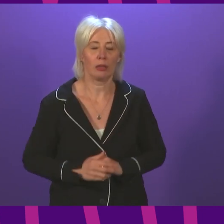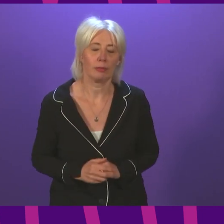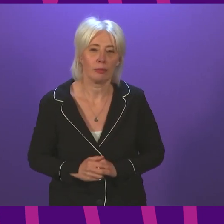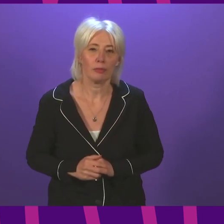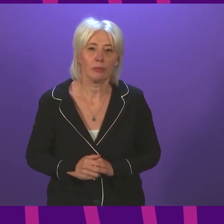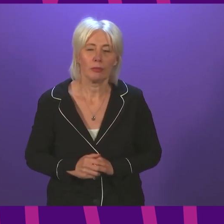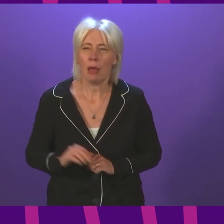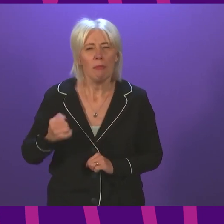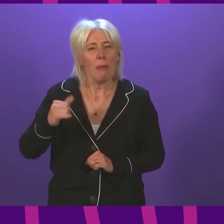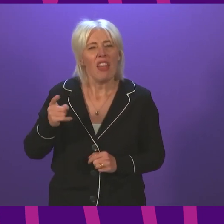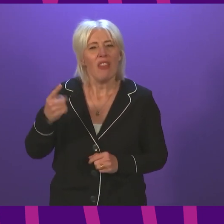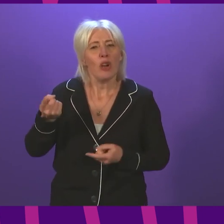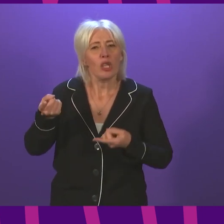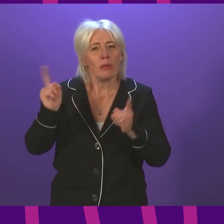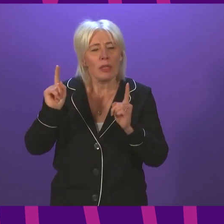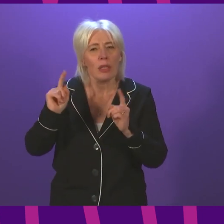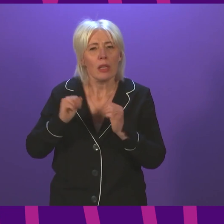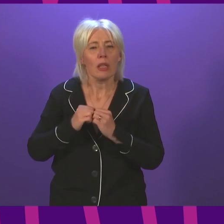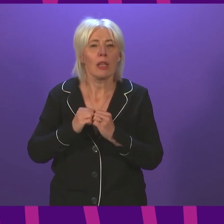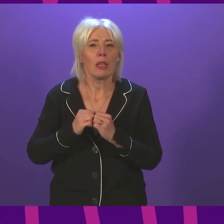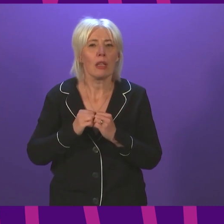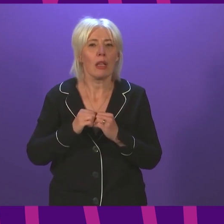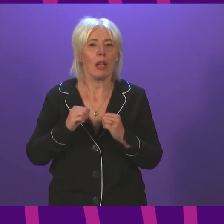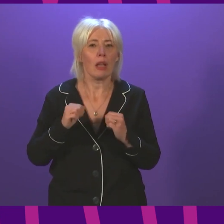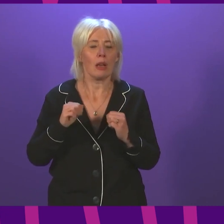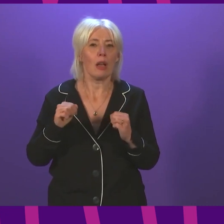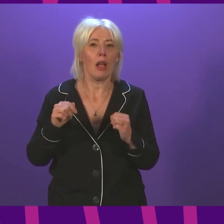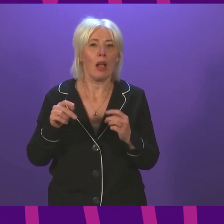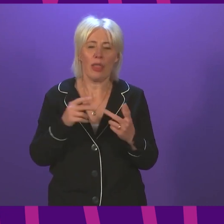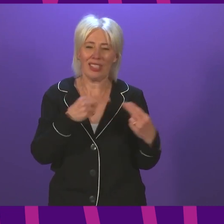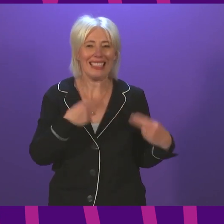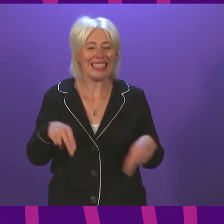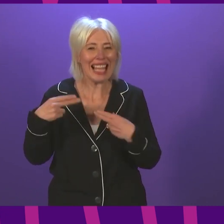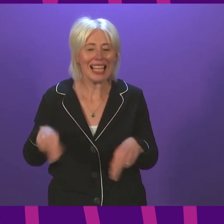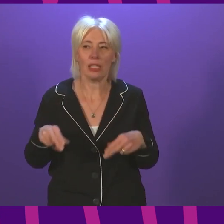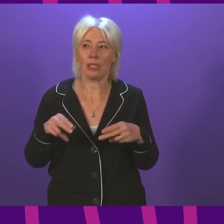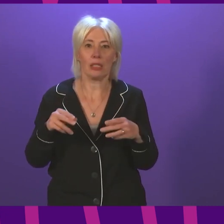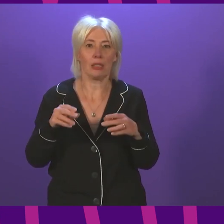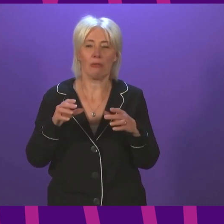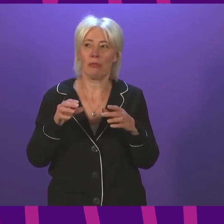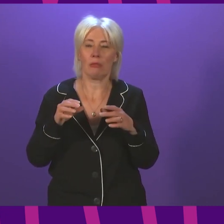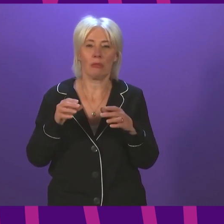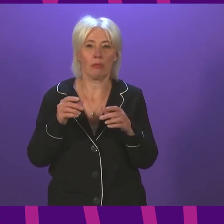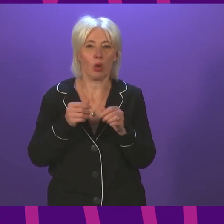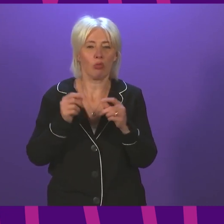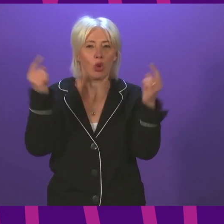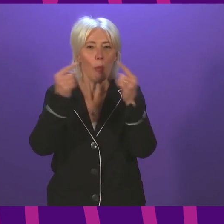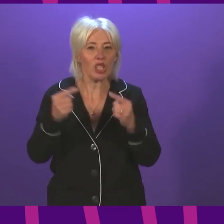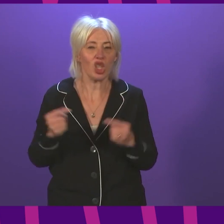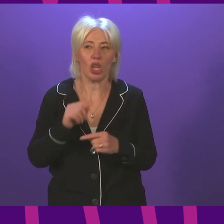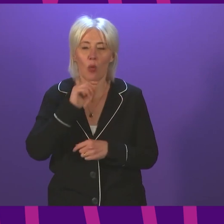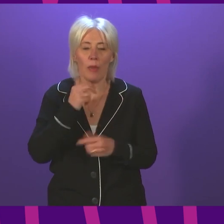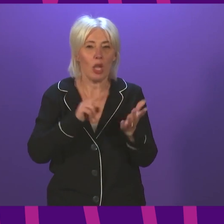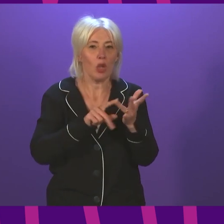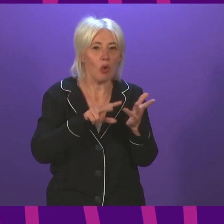The First Minister might be aware that the United Dance Organisations European and World Dance Qualifiers required to be held in November and